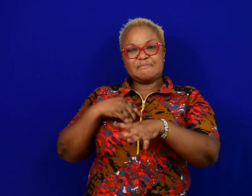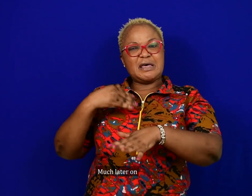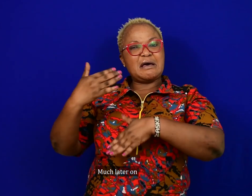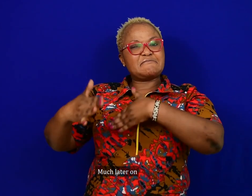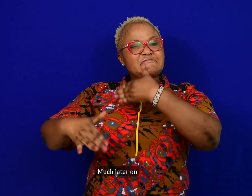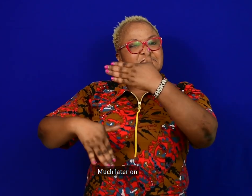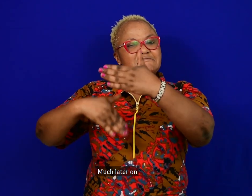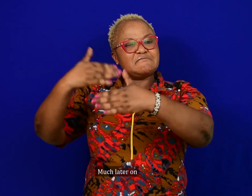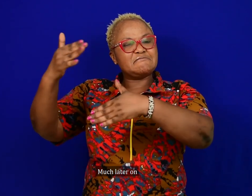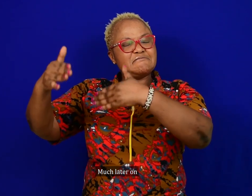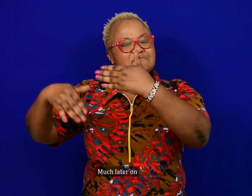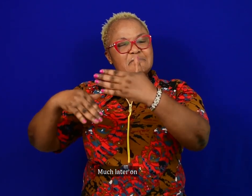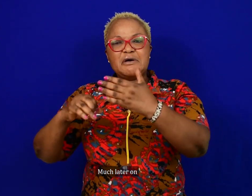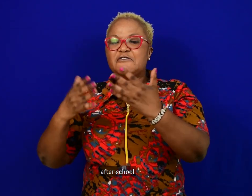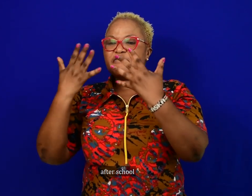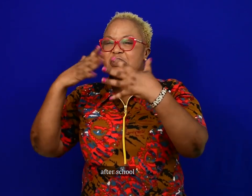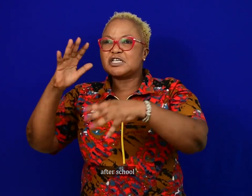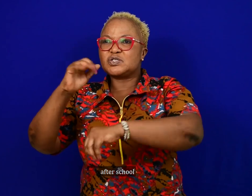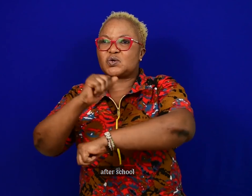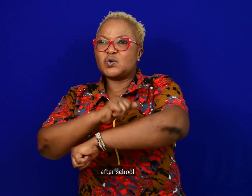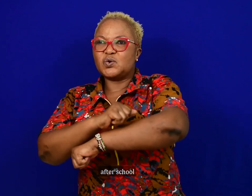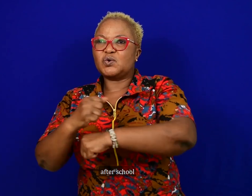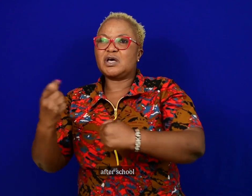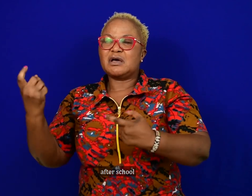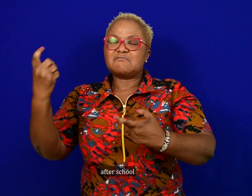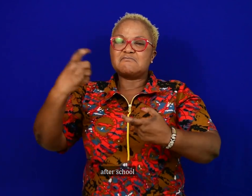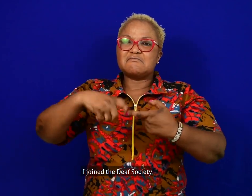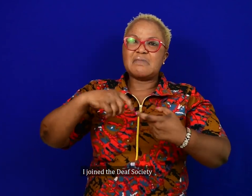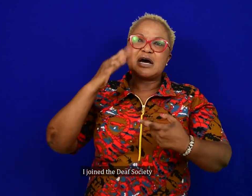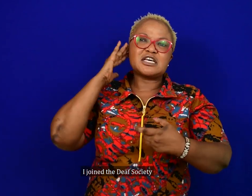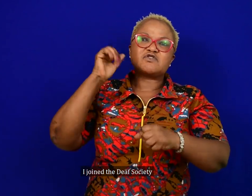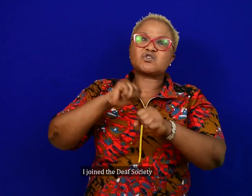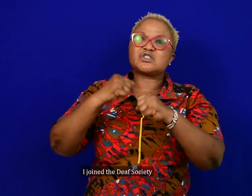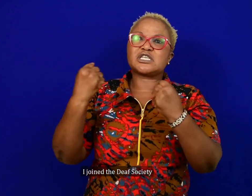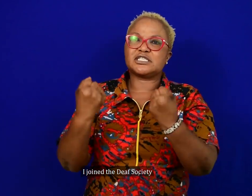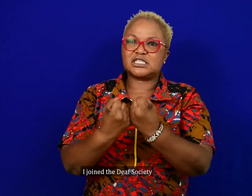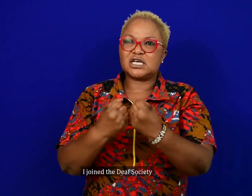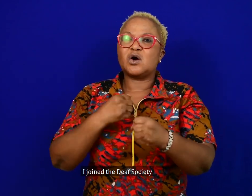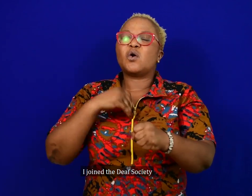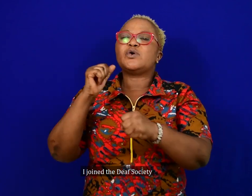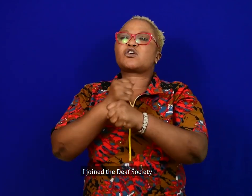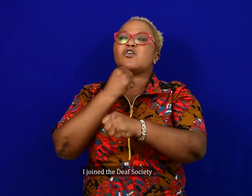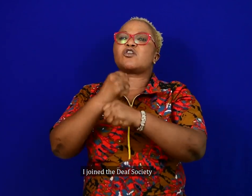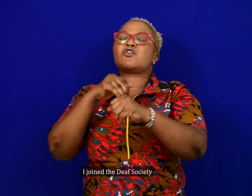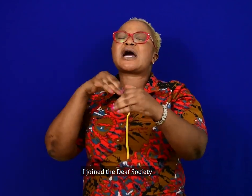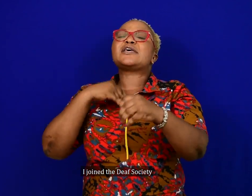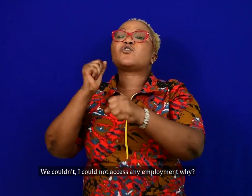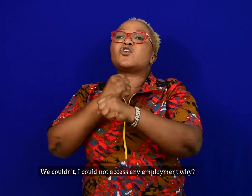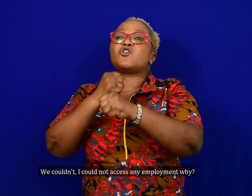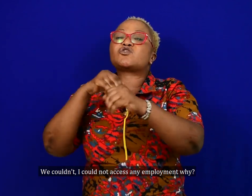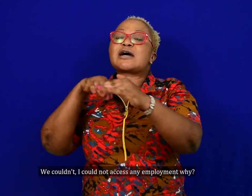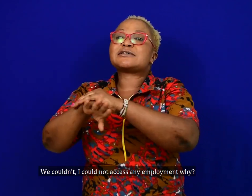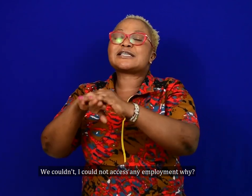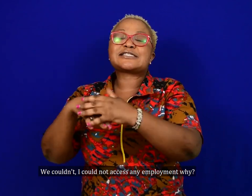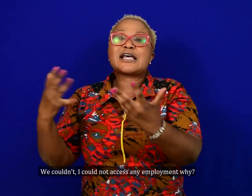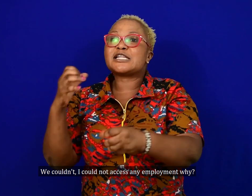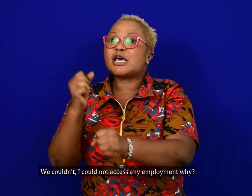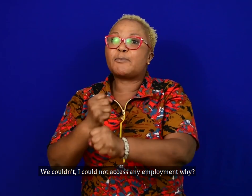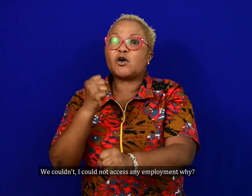Much later on, after school, I joined the deaf society. We couldn't. I couldn't access